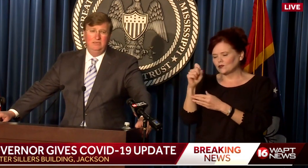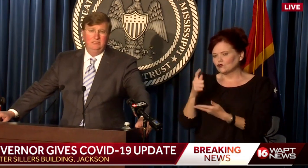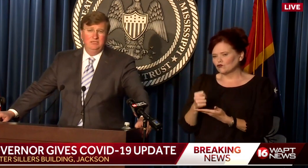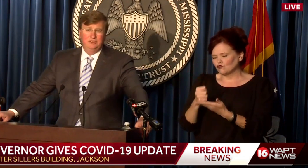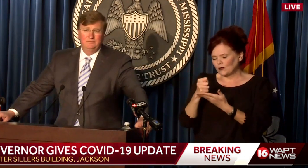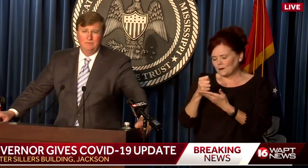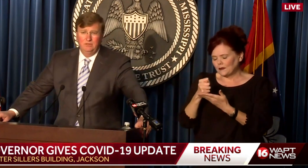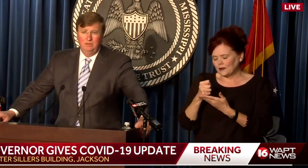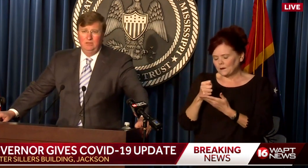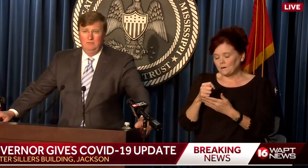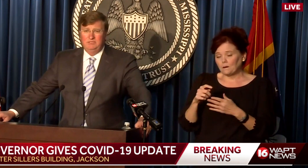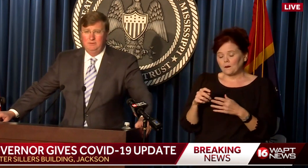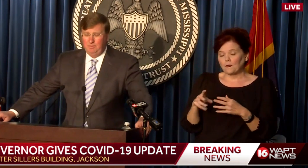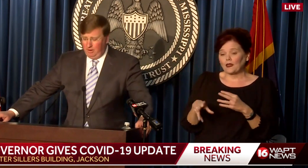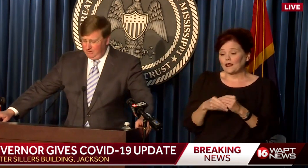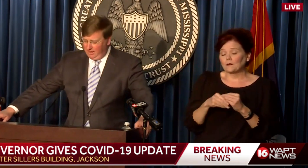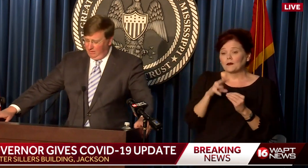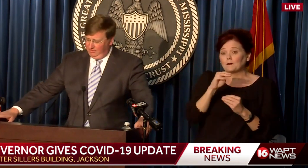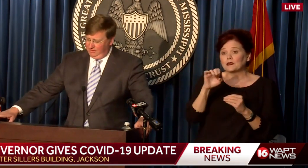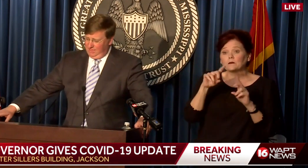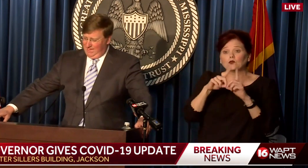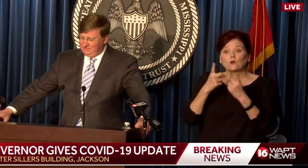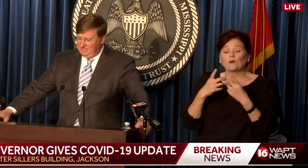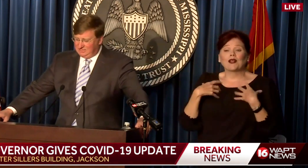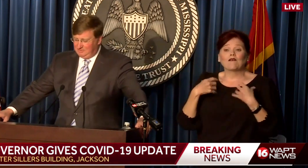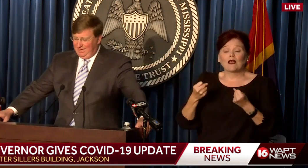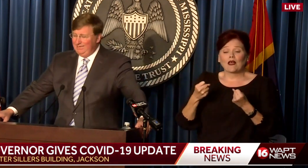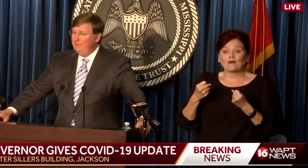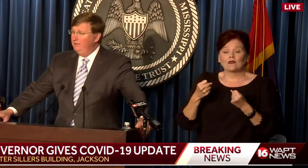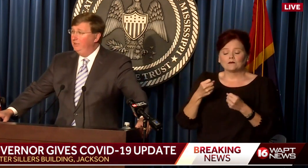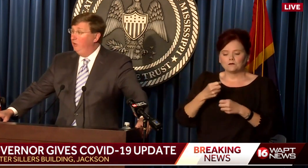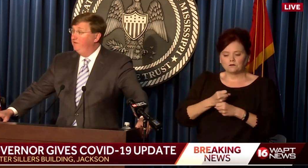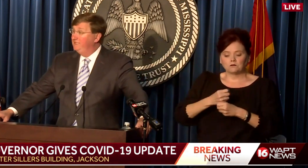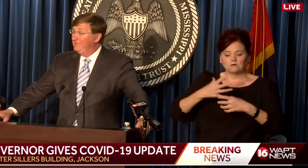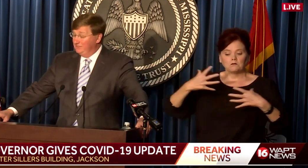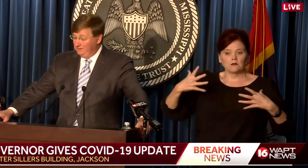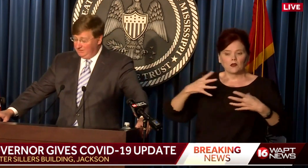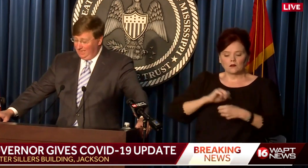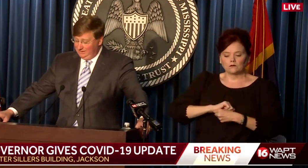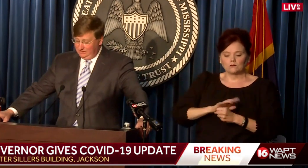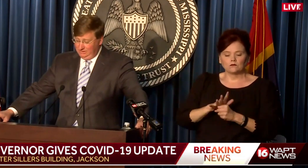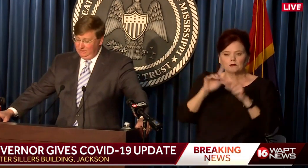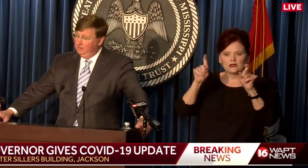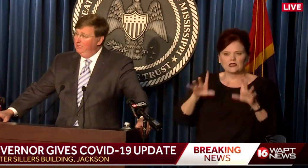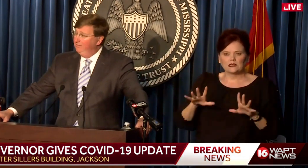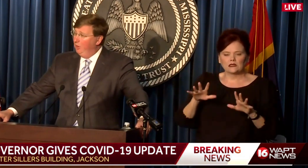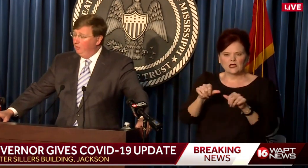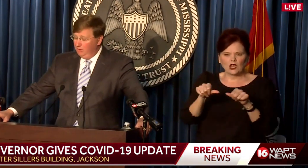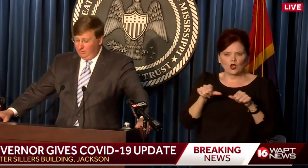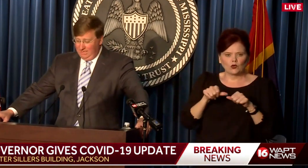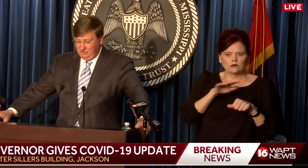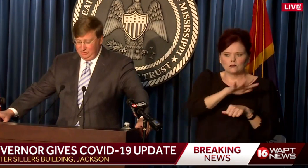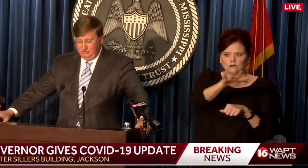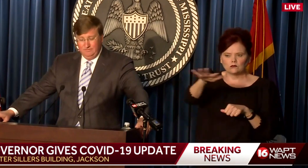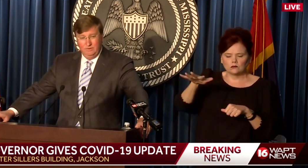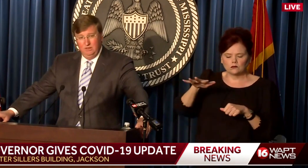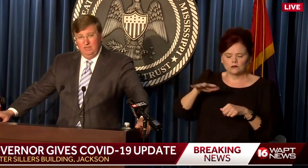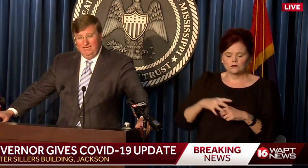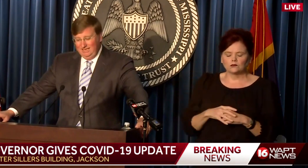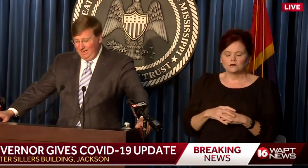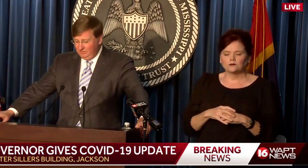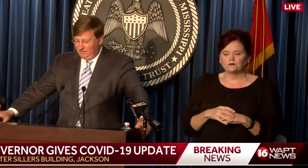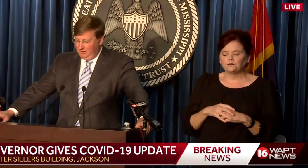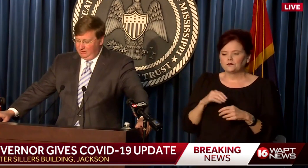In addition, the Mississippi Department of Health has expanded COVID testing sites in mobile locations.